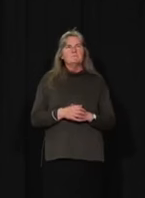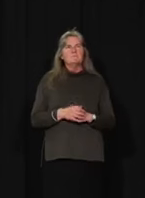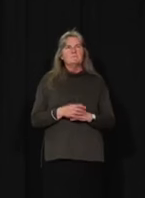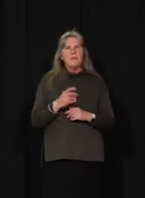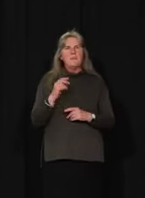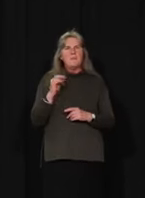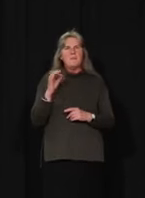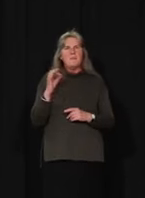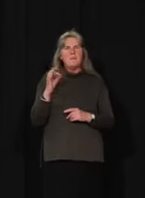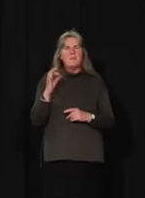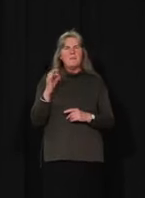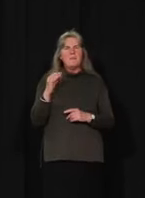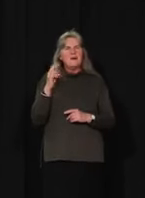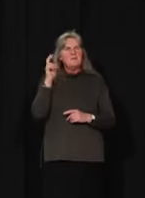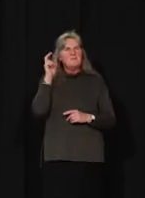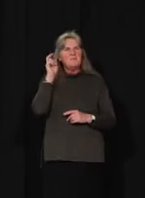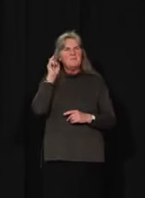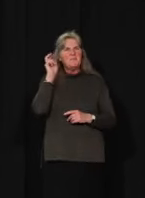Okay.